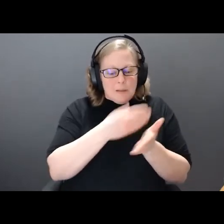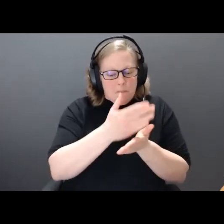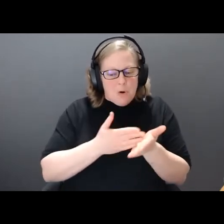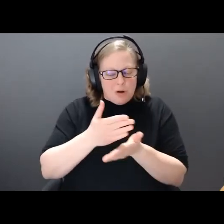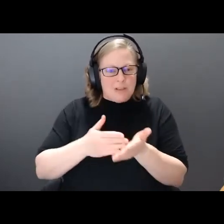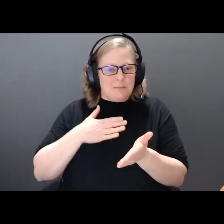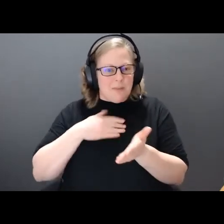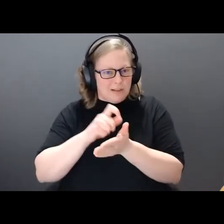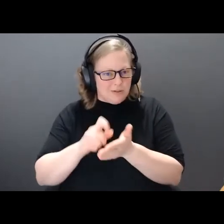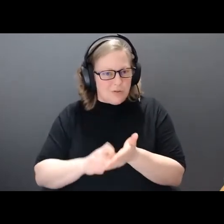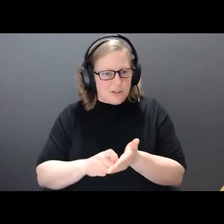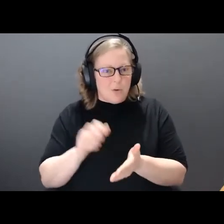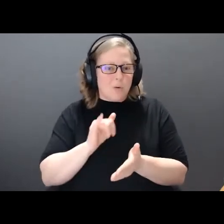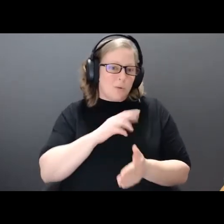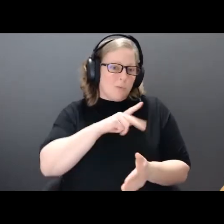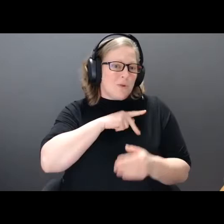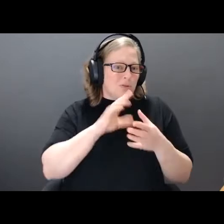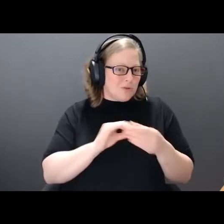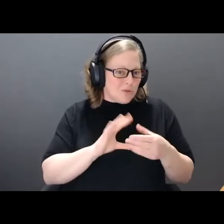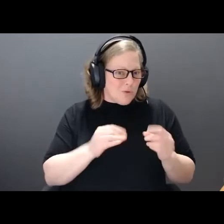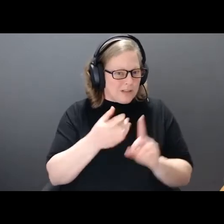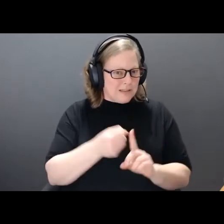personal stories and elaborating on them.